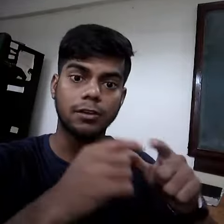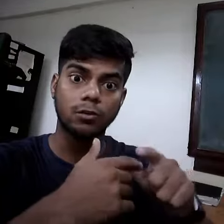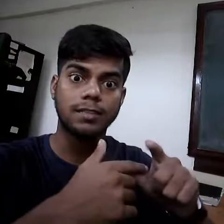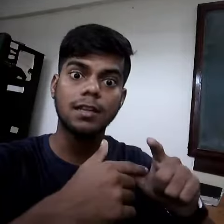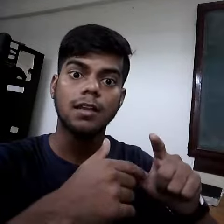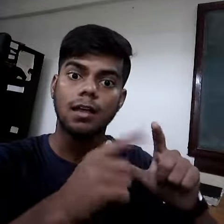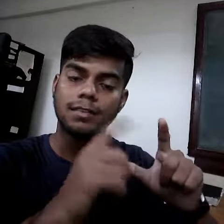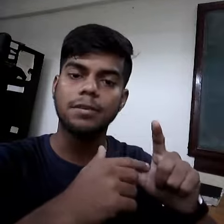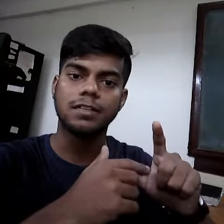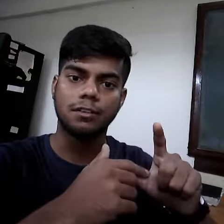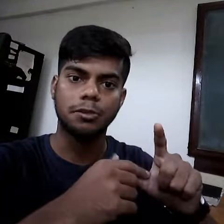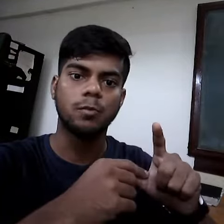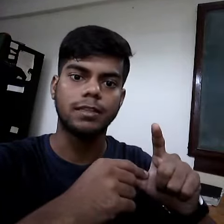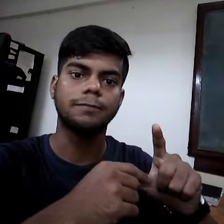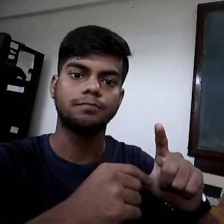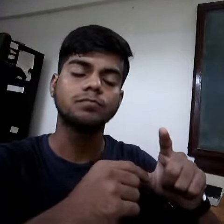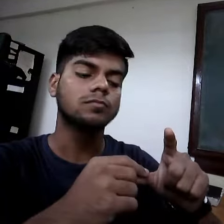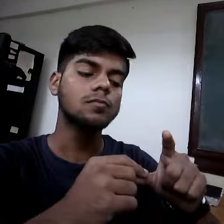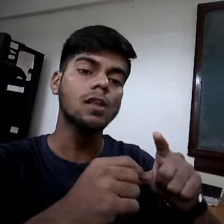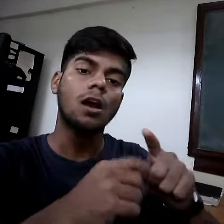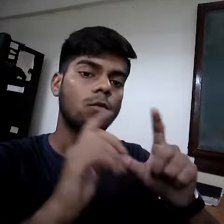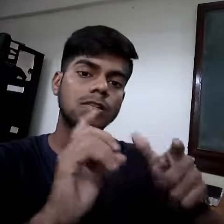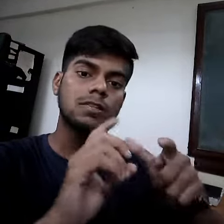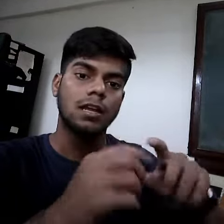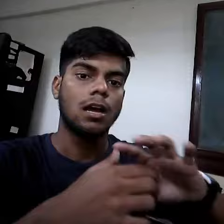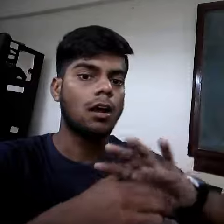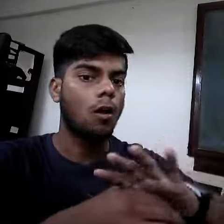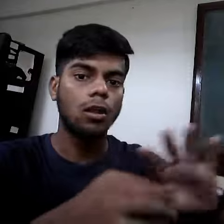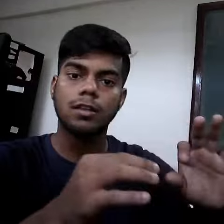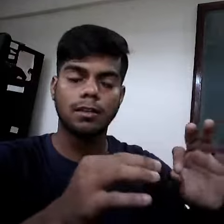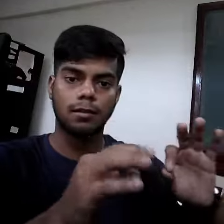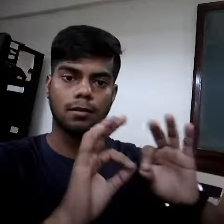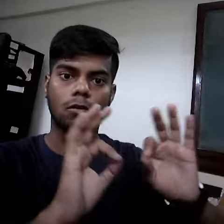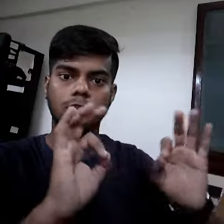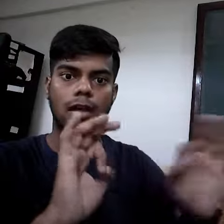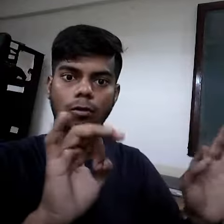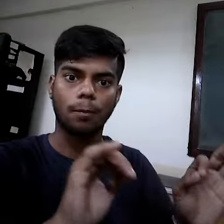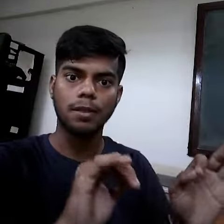why it's known as a semi-conservative method. Once, all the codes are popping.